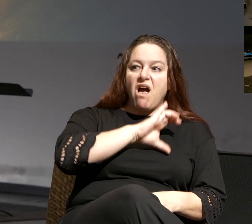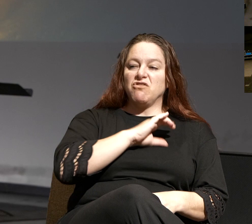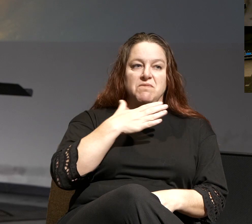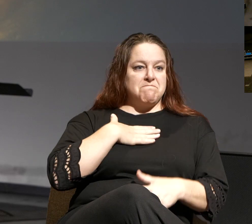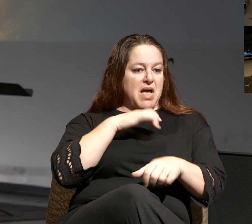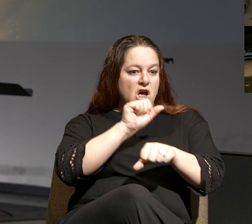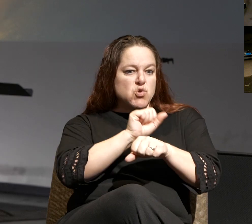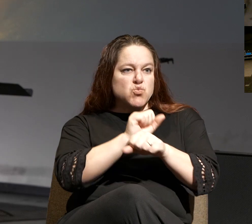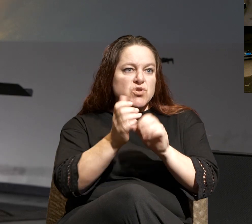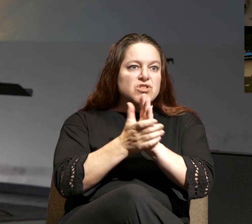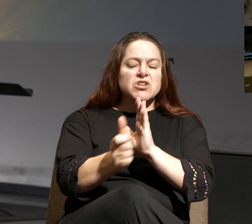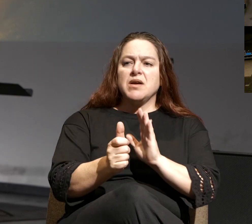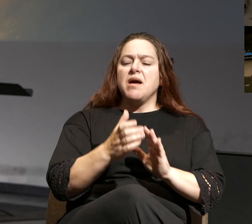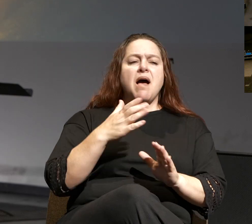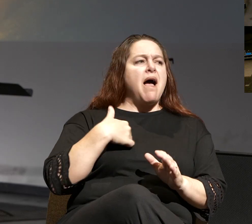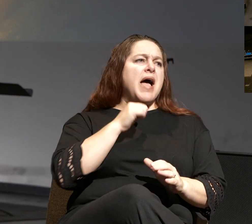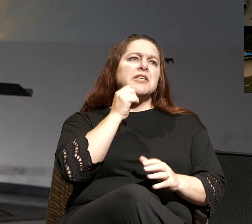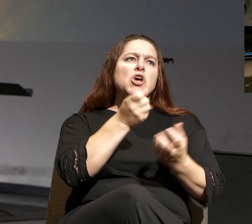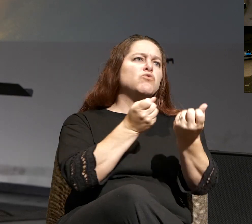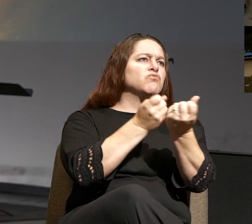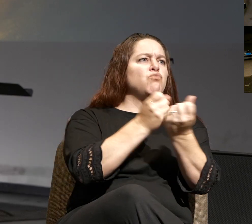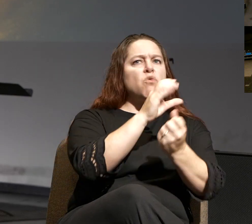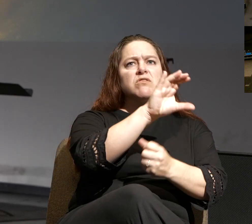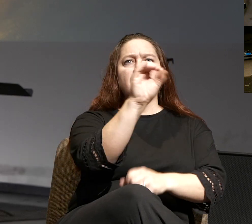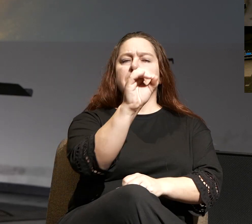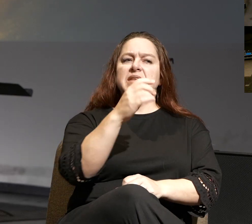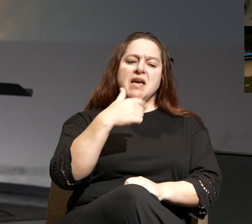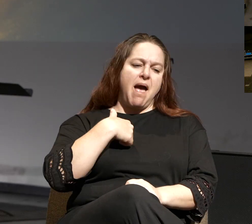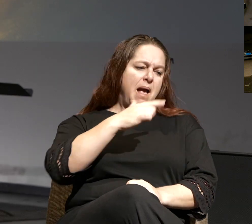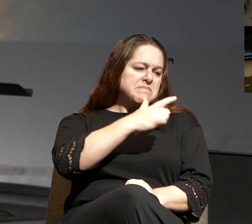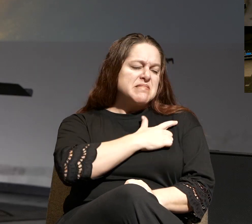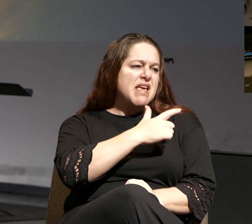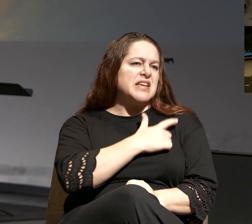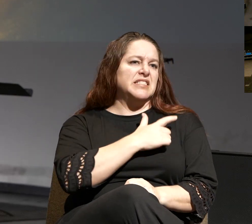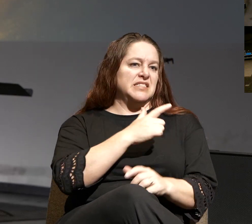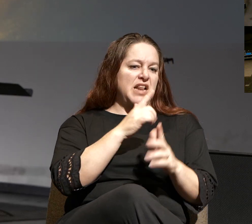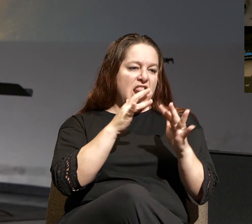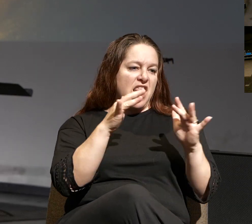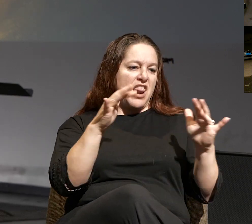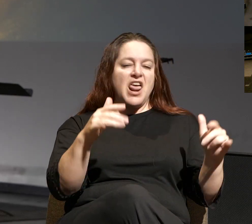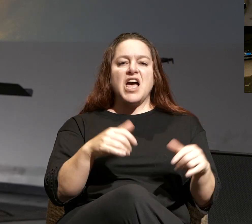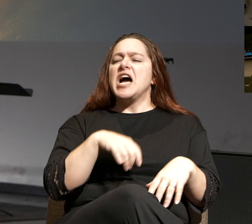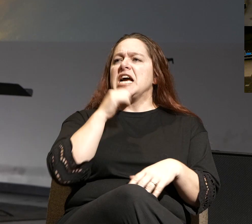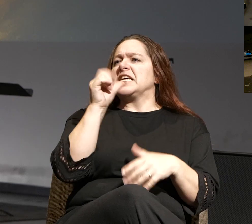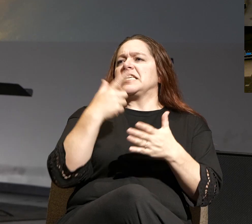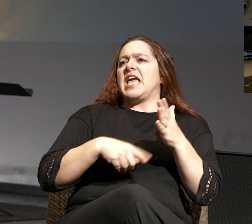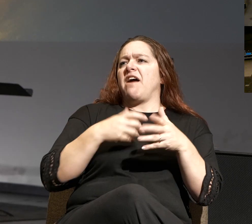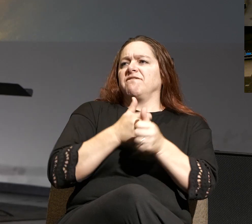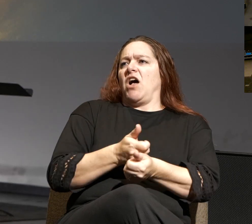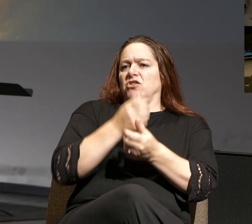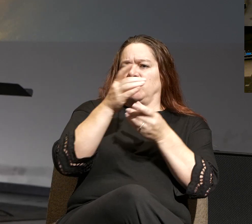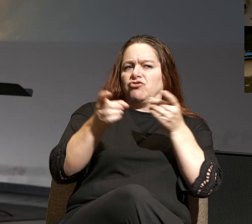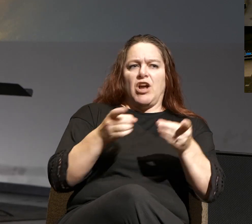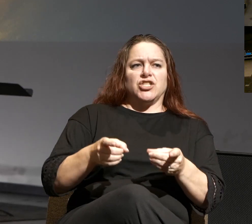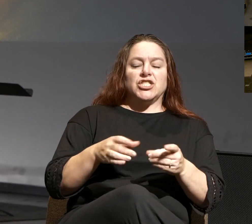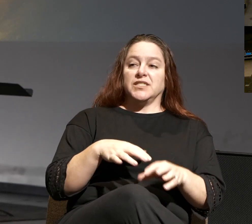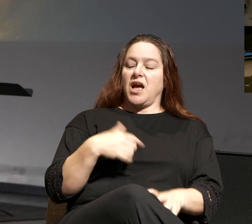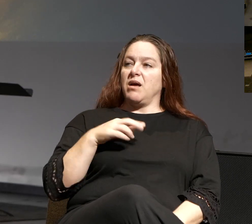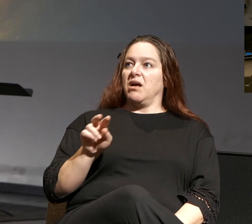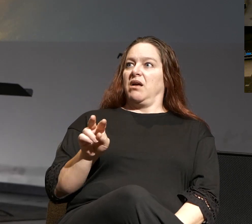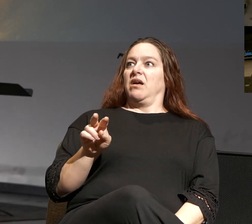ethic, about my lack of devotion to the company, about my laziness and, you inability to take directions. And of course, I'm just,